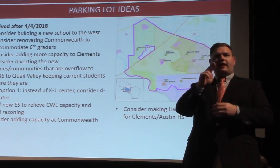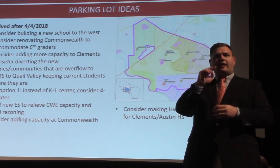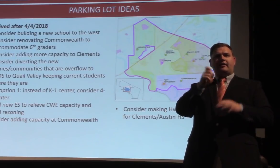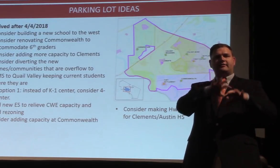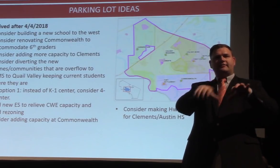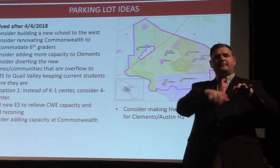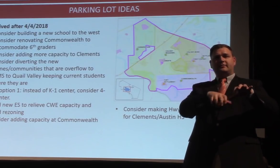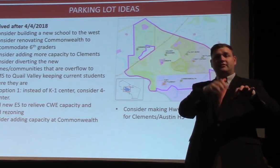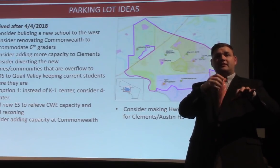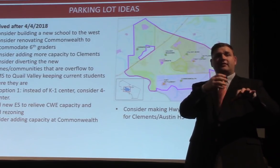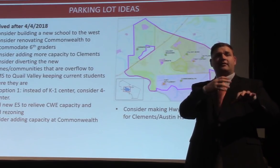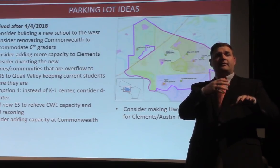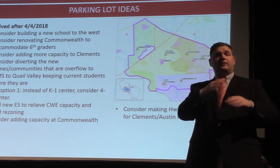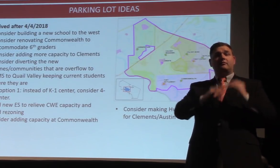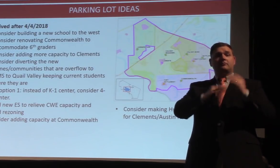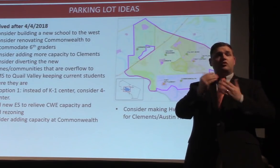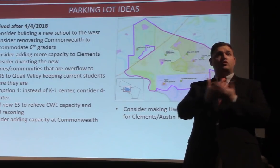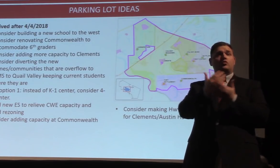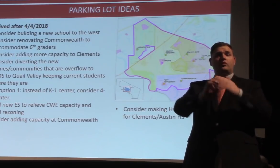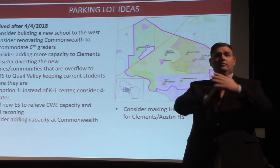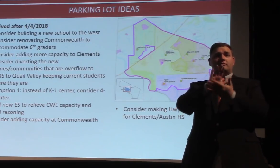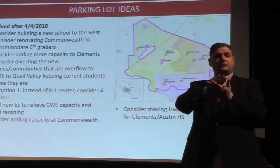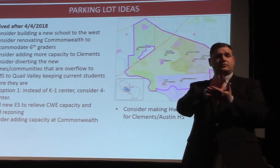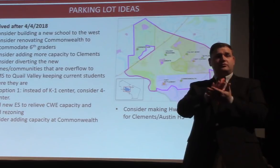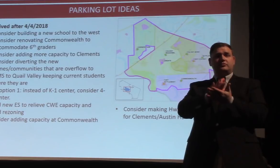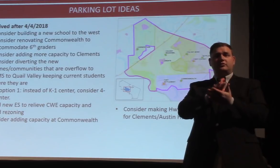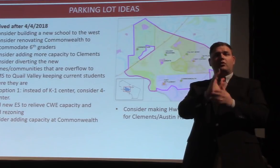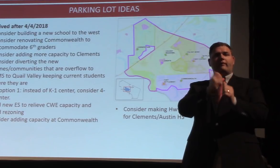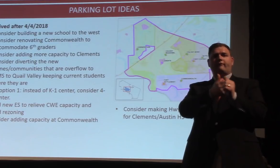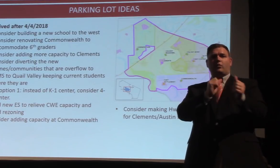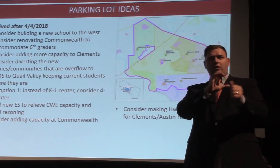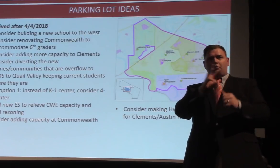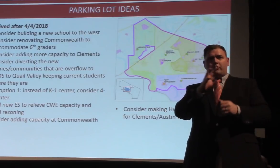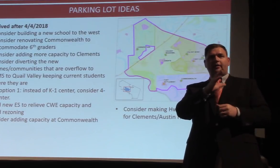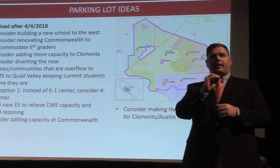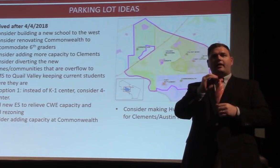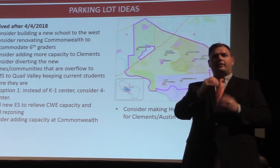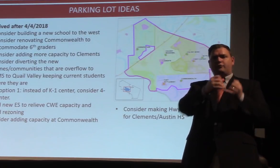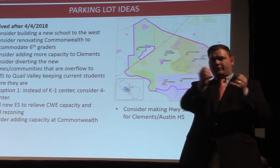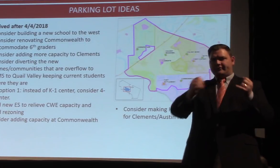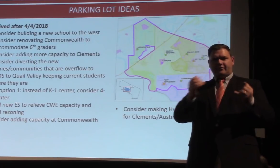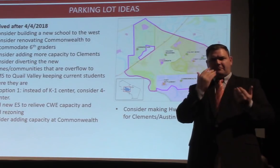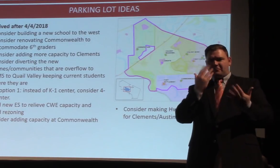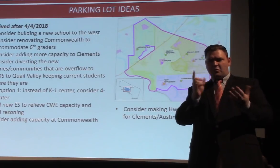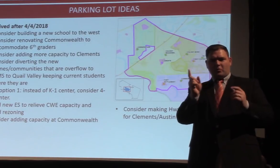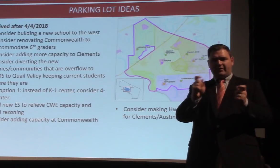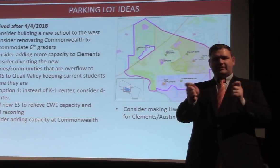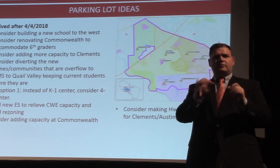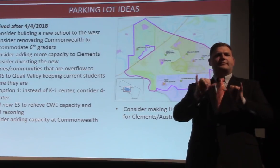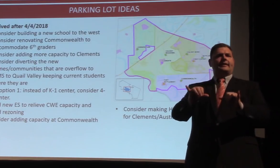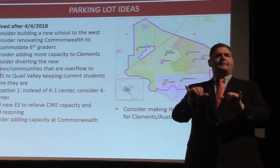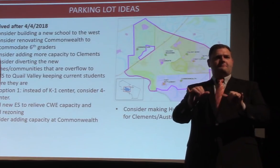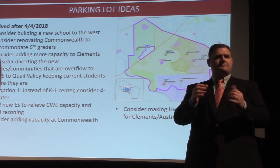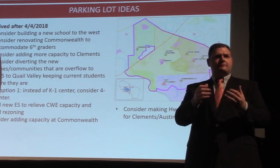a new elementary school to relieve Commonwealth and avoid rezoning. I'm not sure where we're gonna find a site for that, but that was an idea. Consider